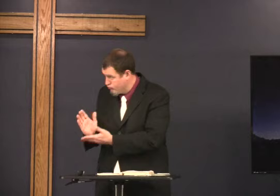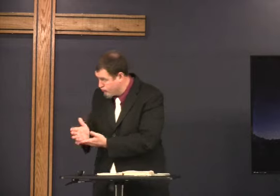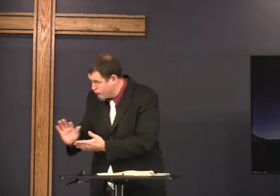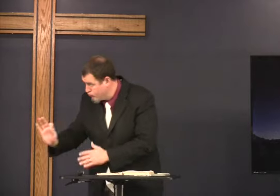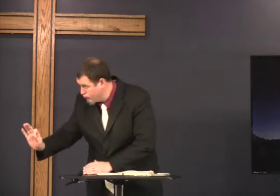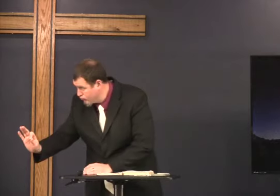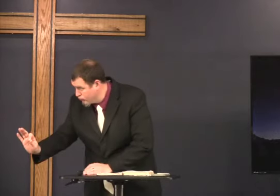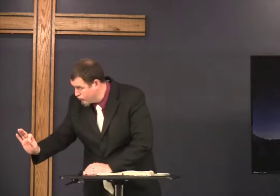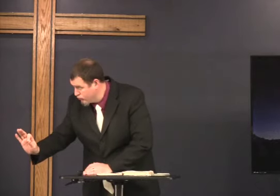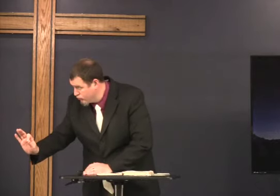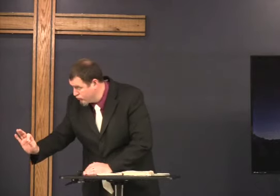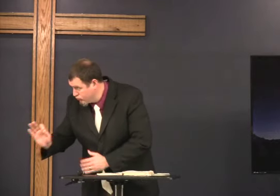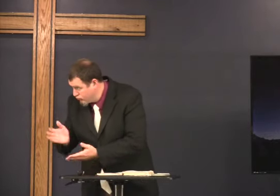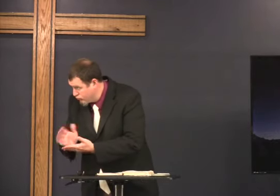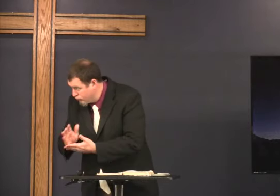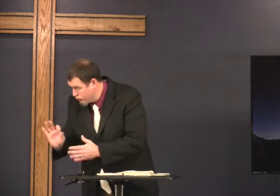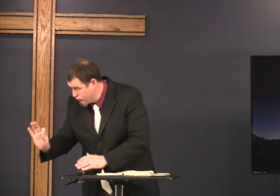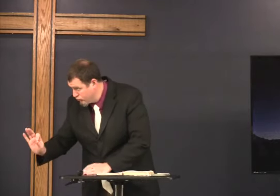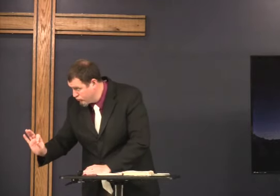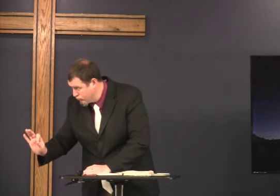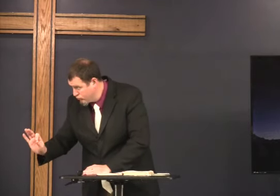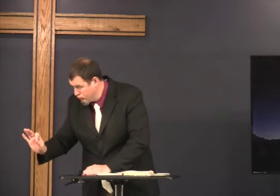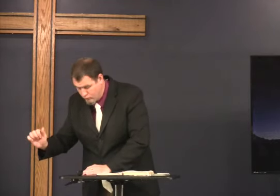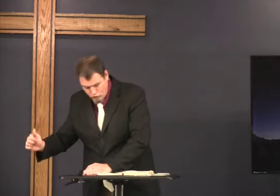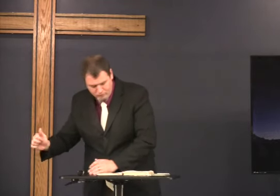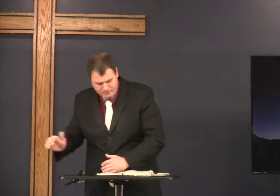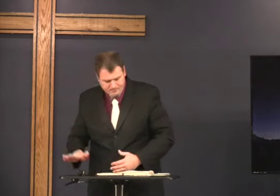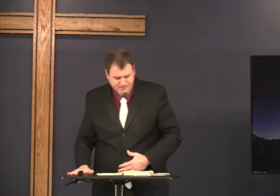All right. All right.